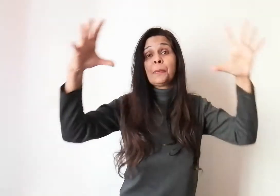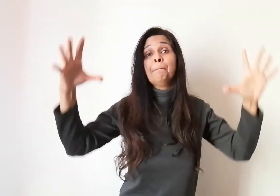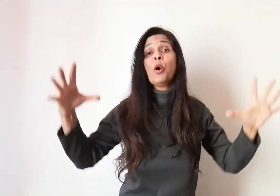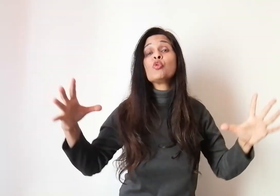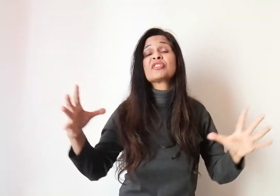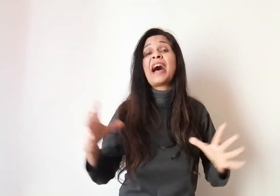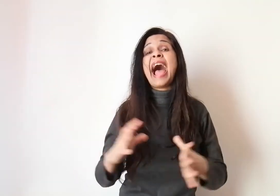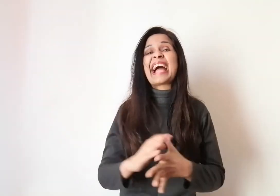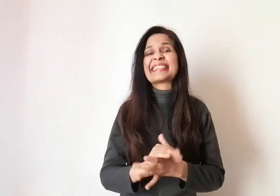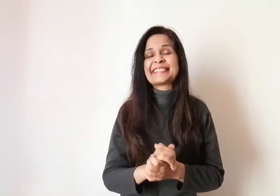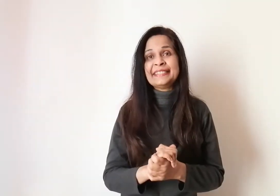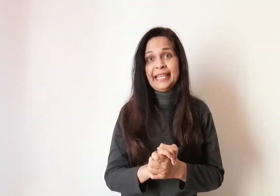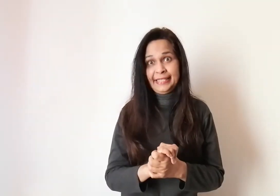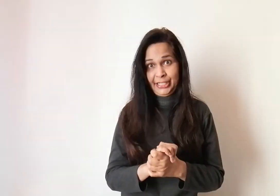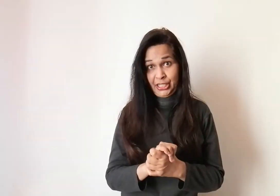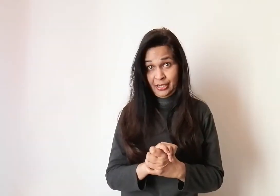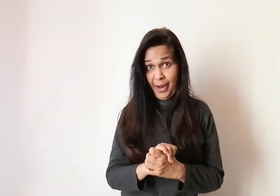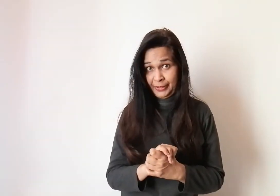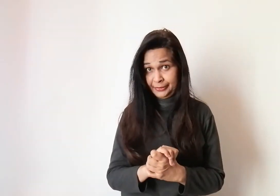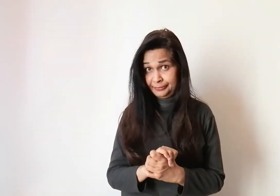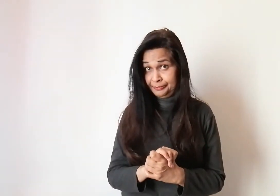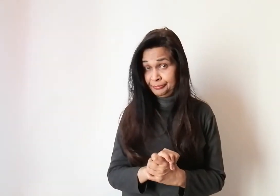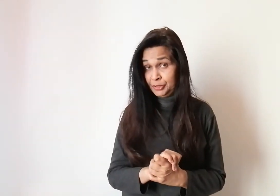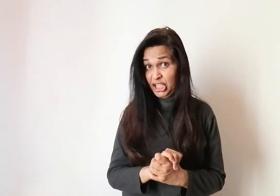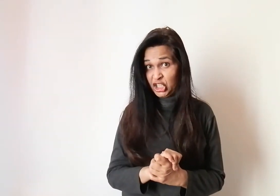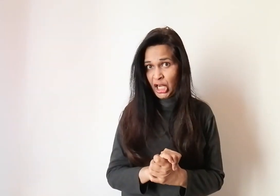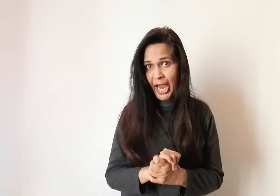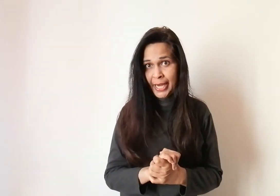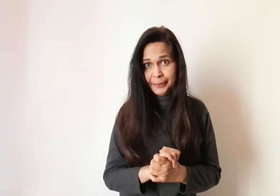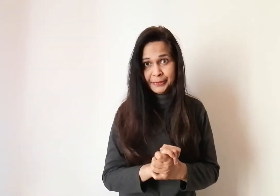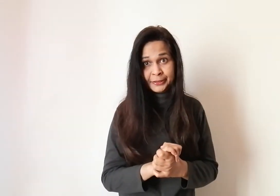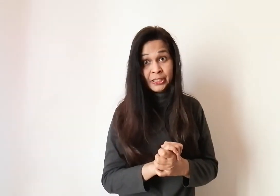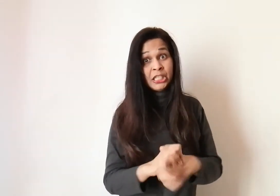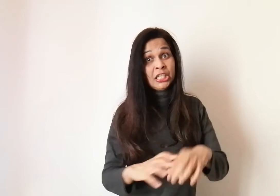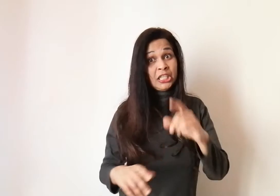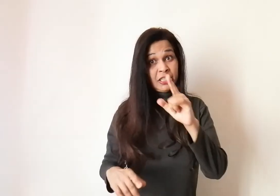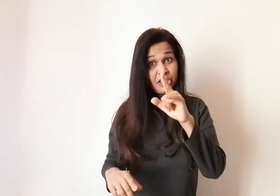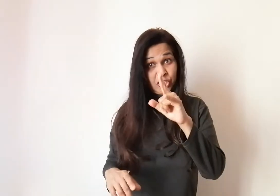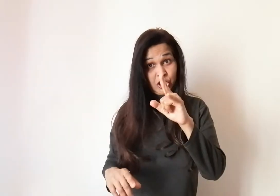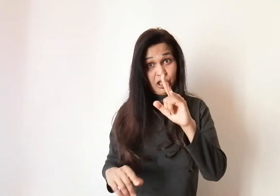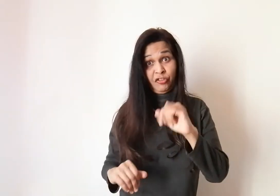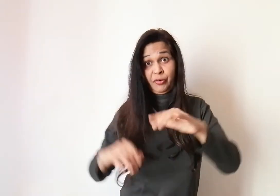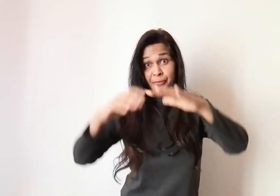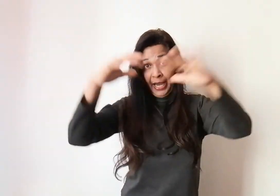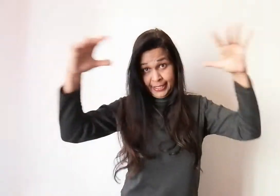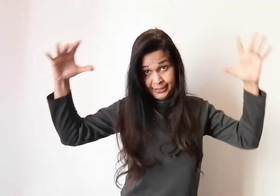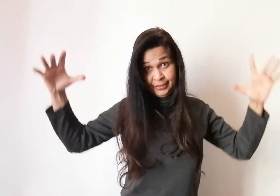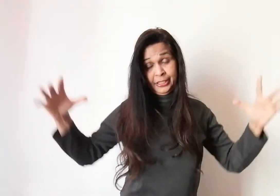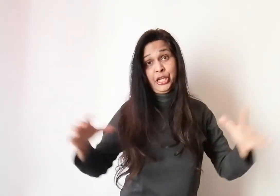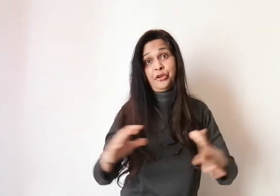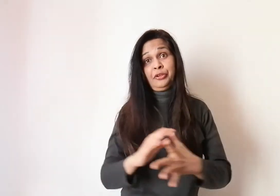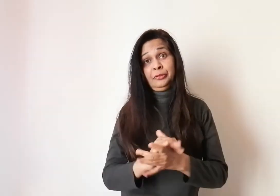most accidents happen. Each time. Start from that area.